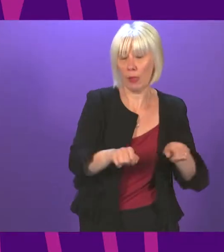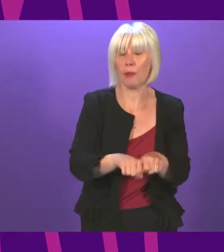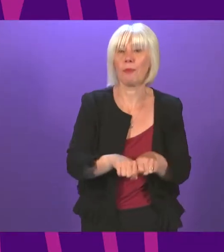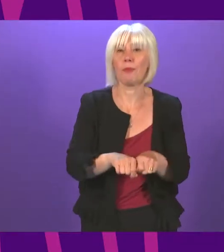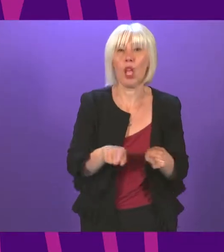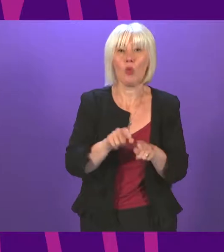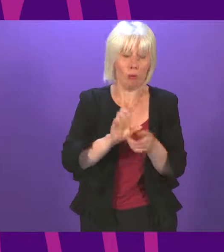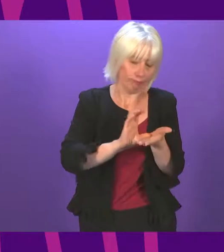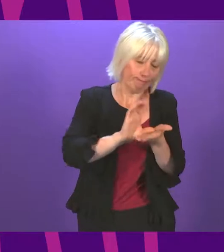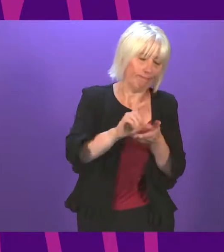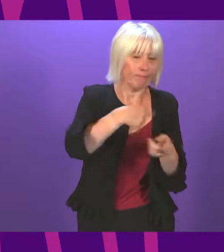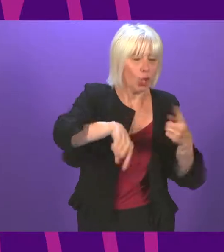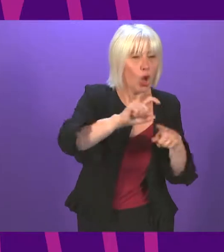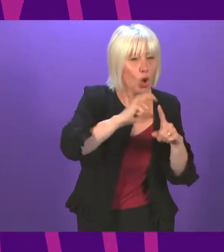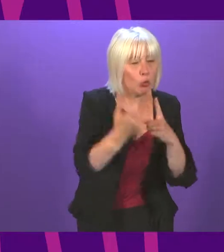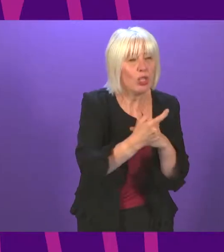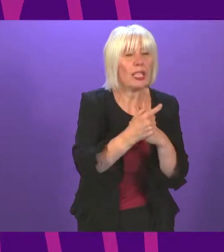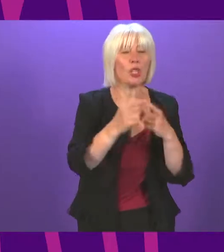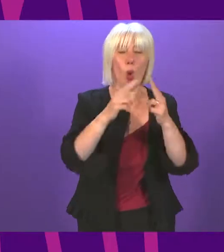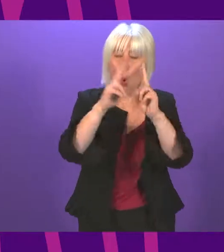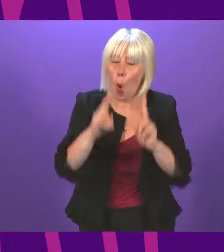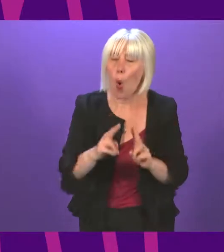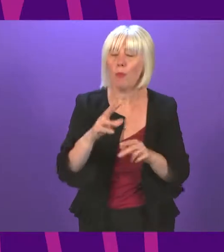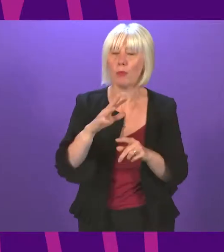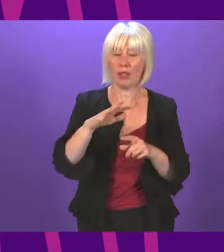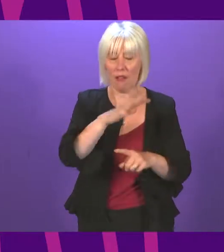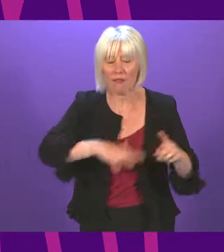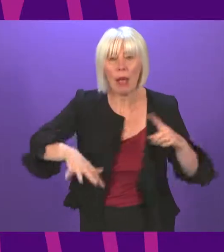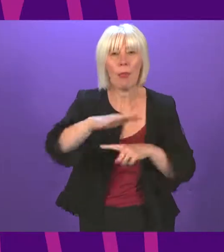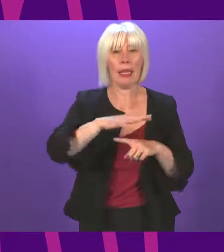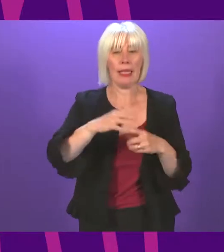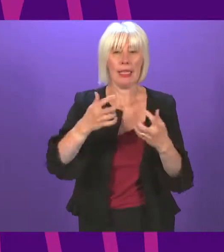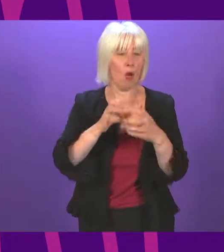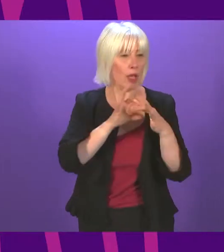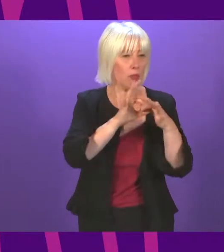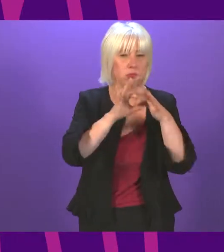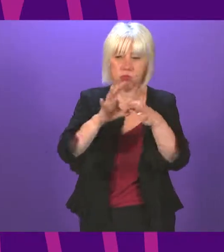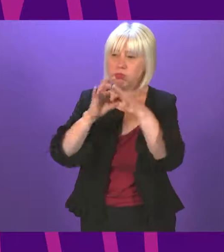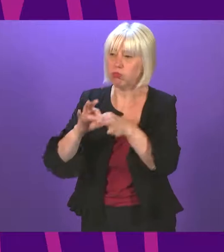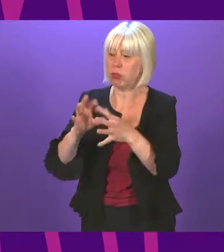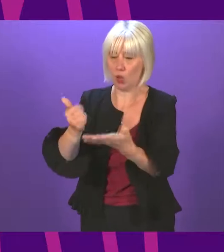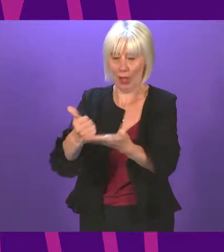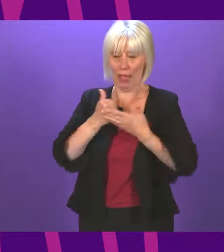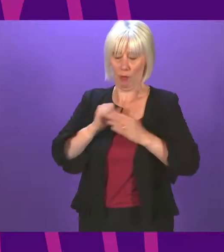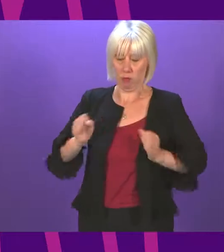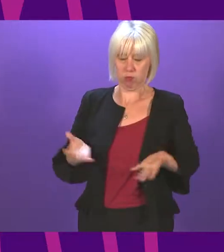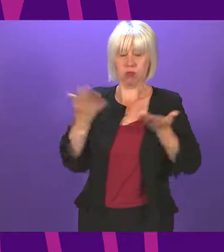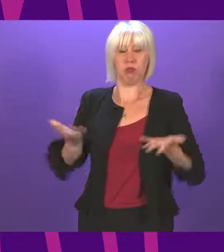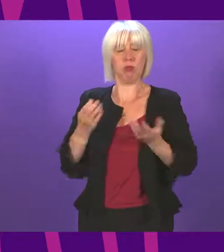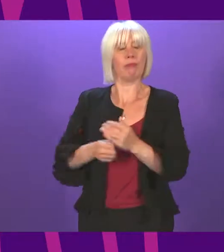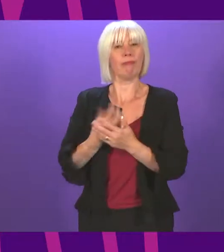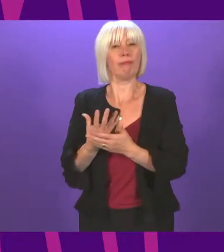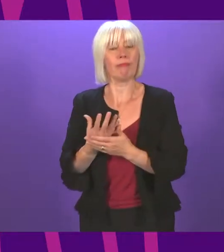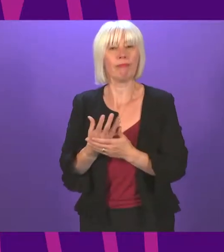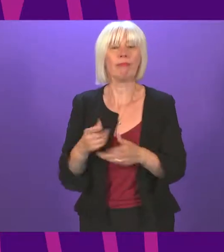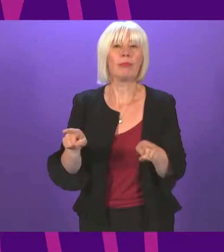invest in our communities, our homes, our families and the connections that help us to thrive. For instance, we have begun